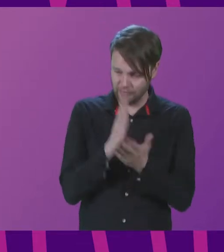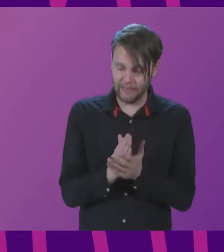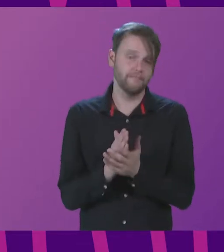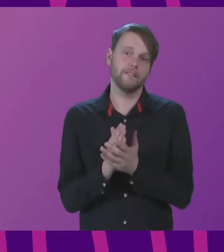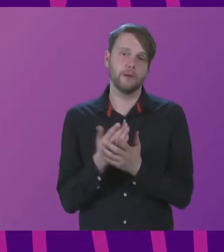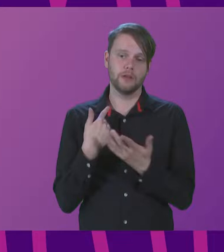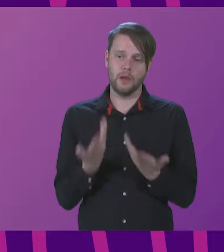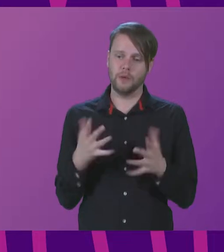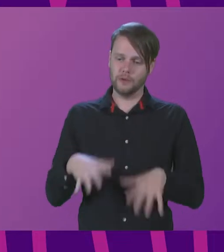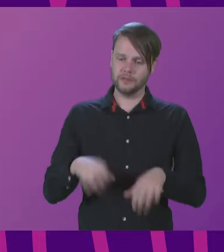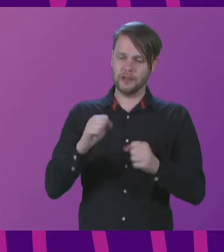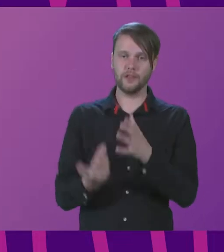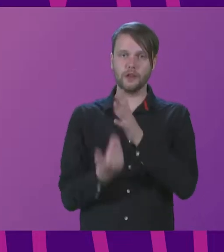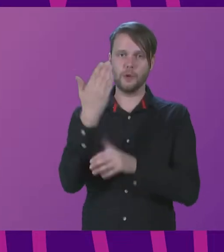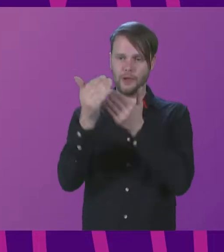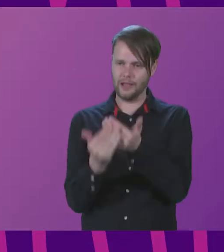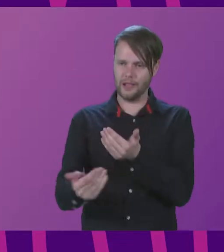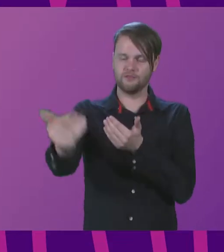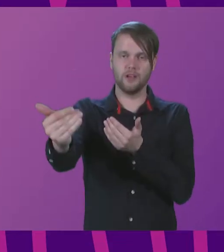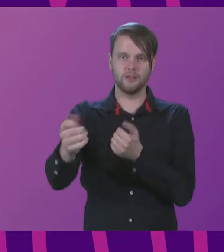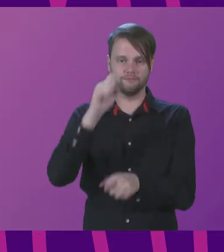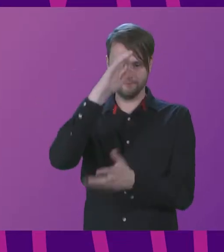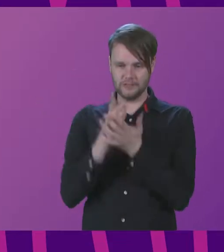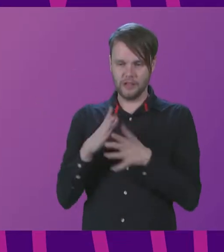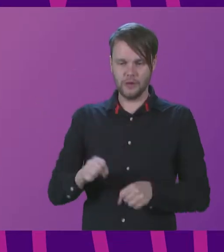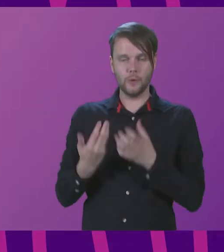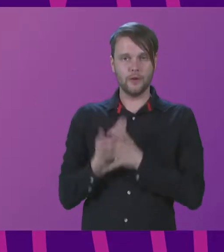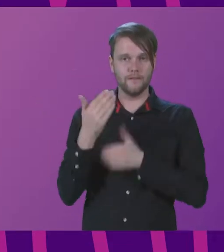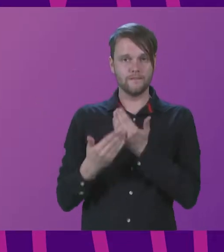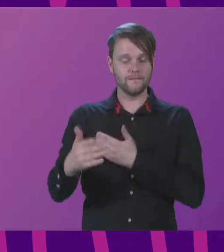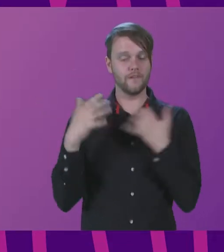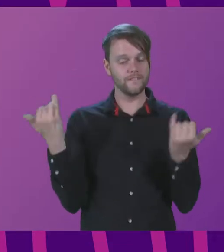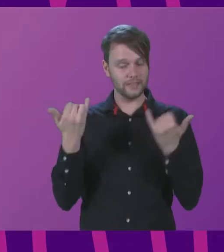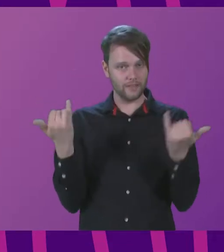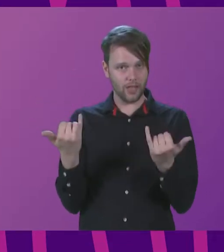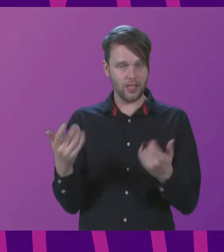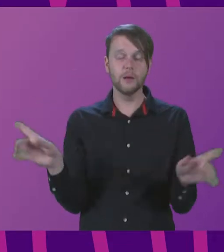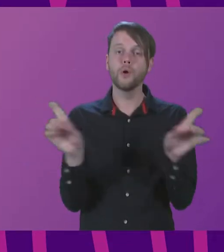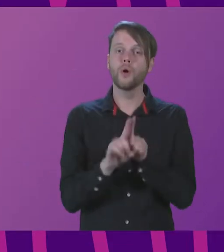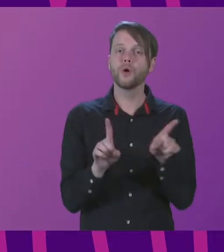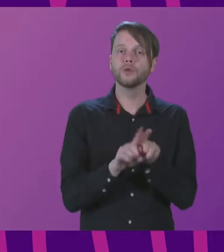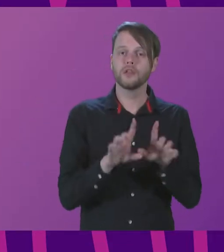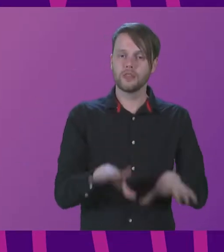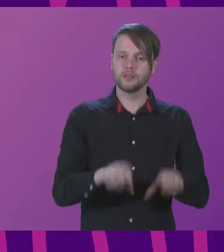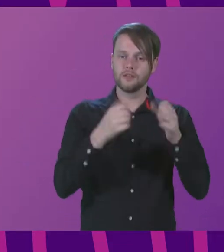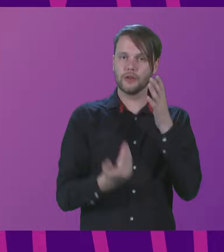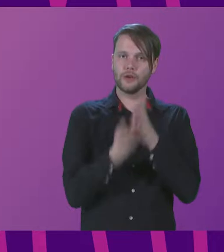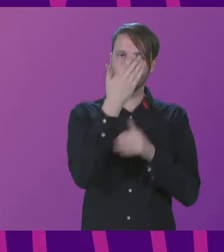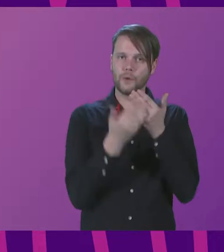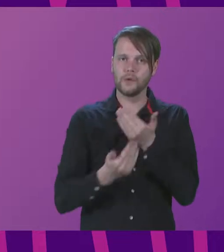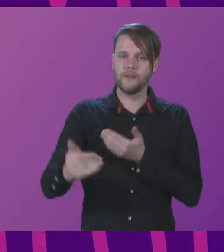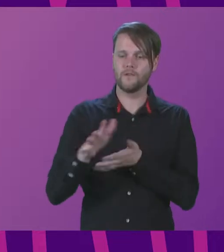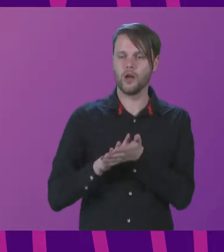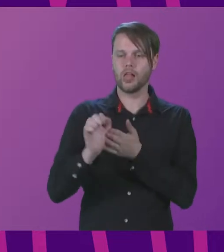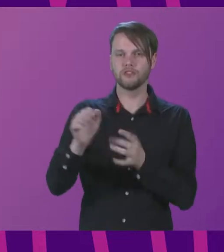we're at the beginning of a new era. We're certainly at the beginning of a new era for our festival, but I think we're at the beginning of a new era for our cultural